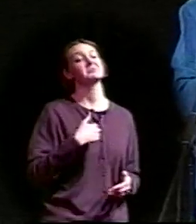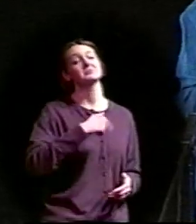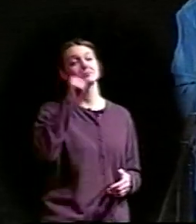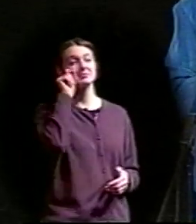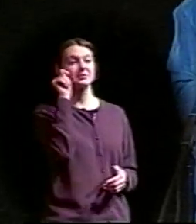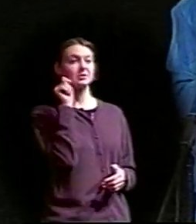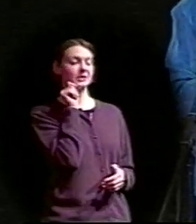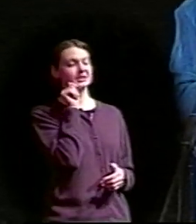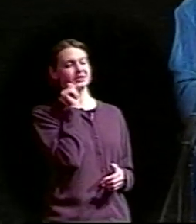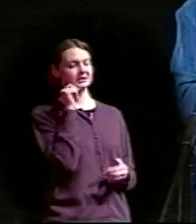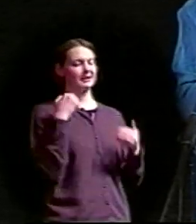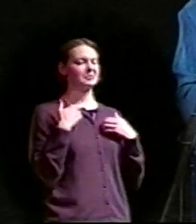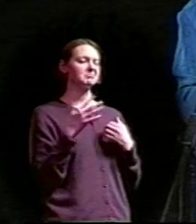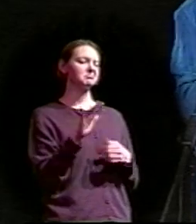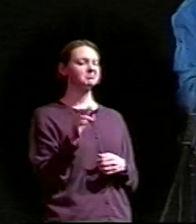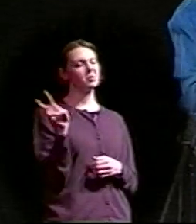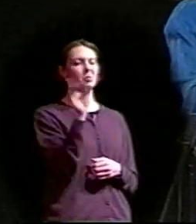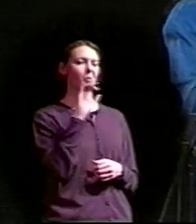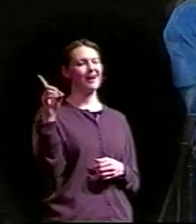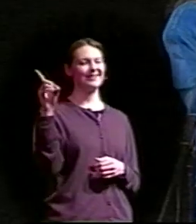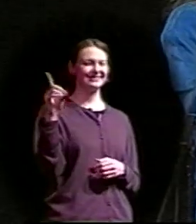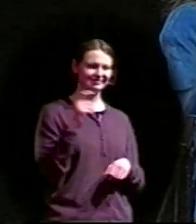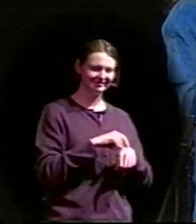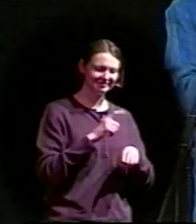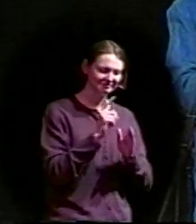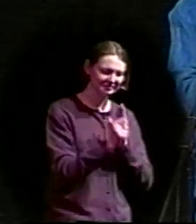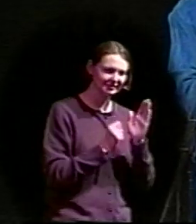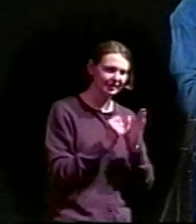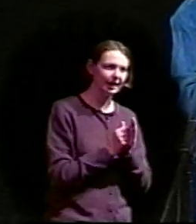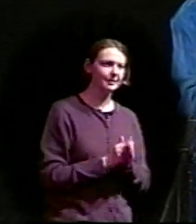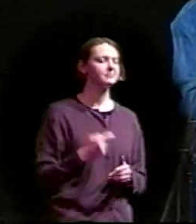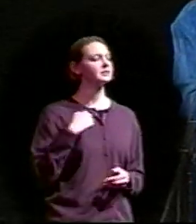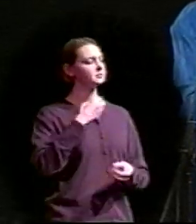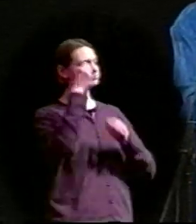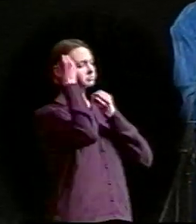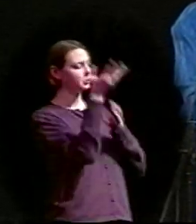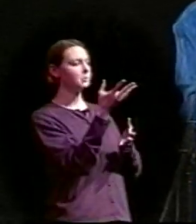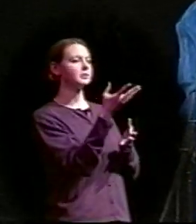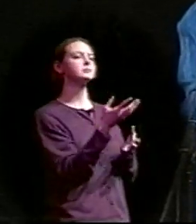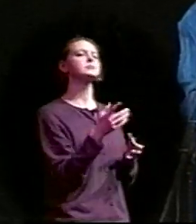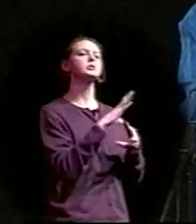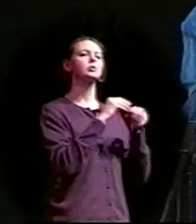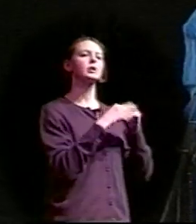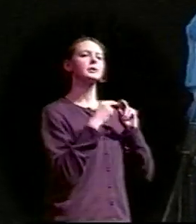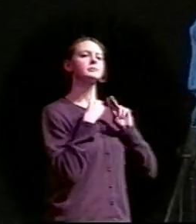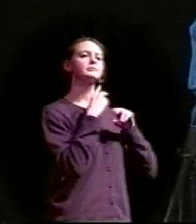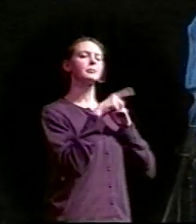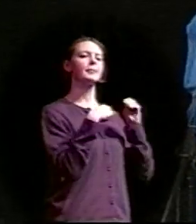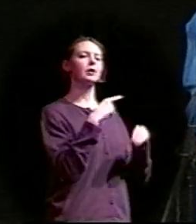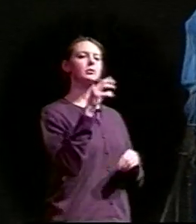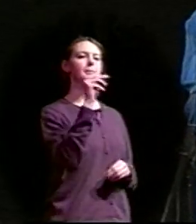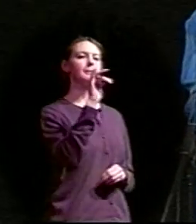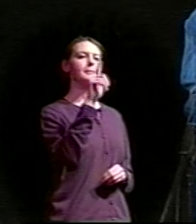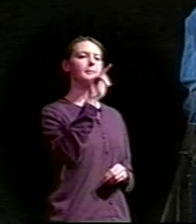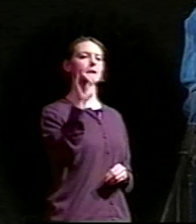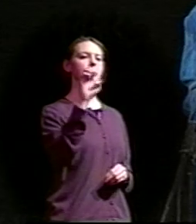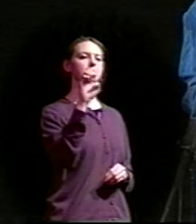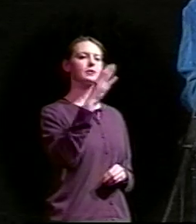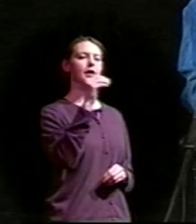mildly wild stage, was when he first told me about Minnie and Nellie. Minnie and Nellie, two notorious sisters out of our town's